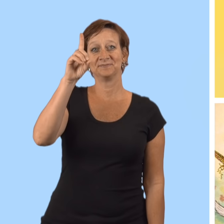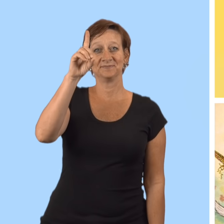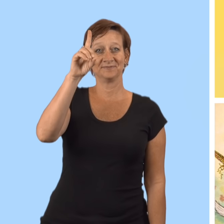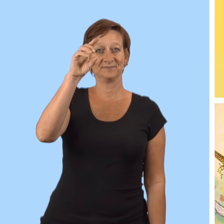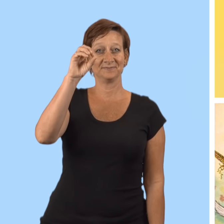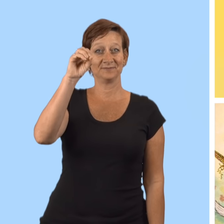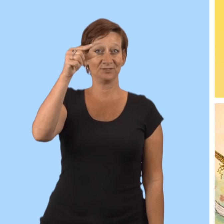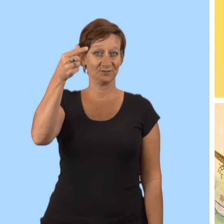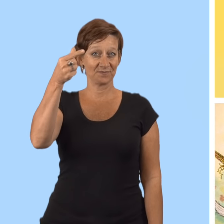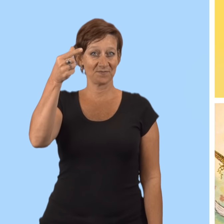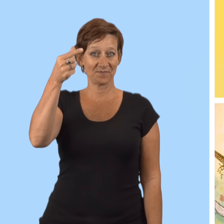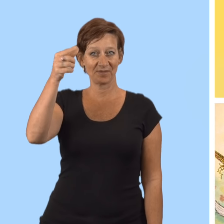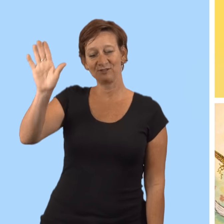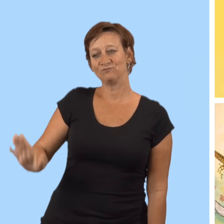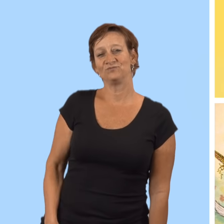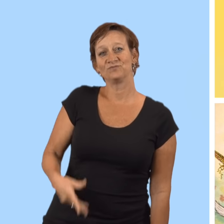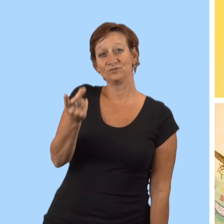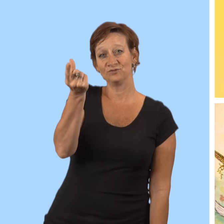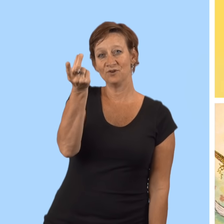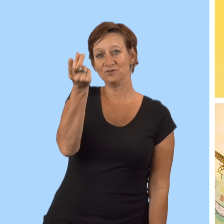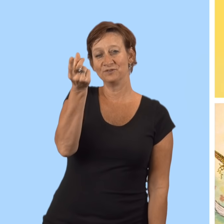dog, dog